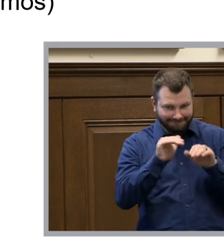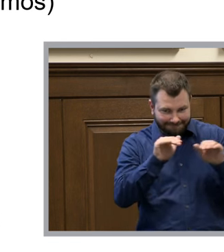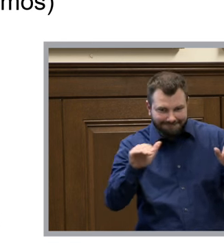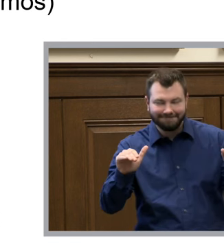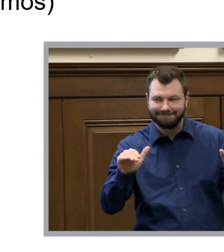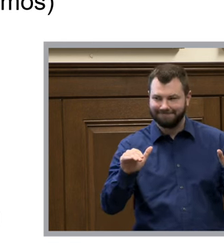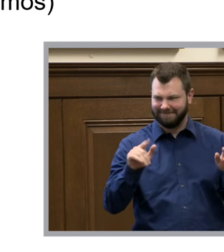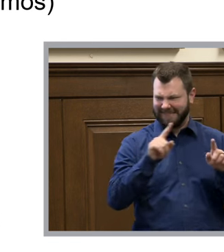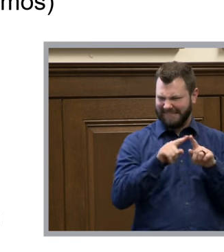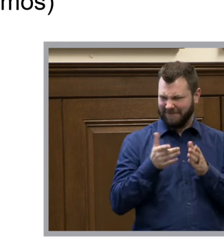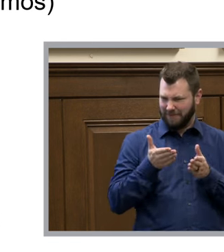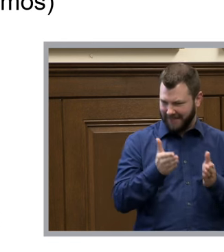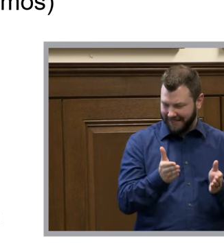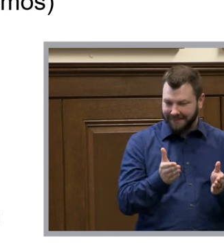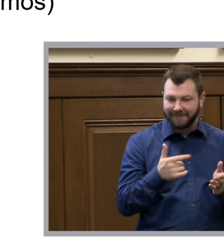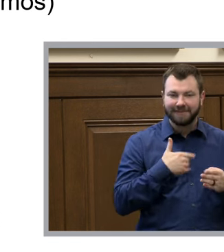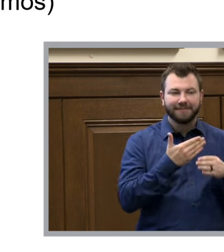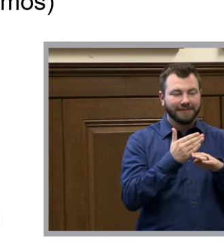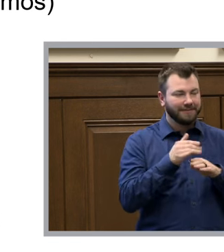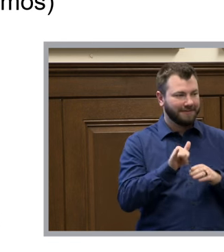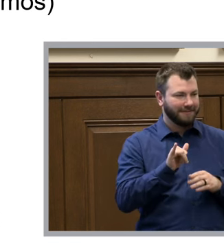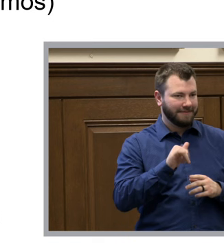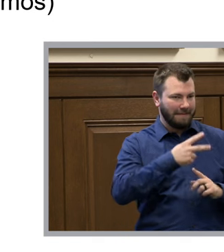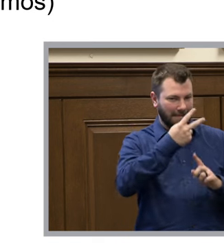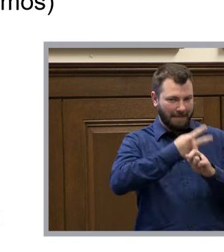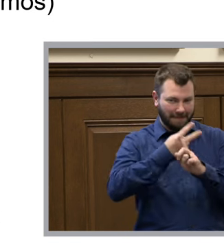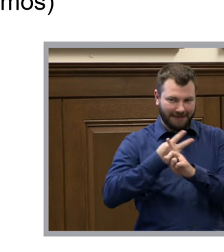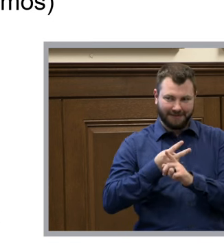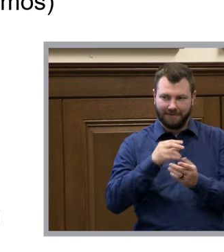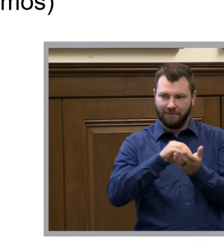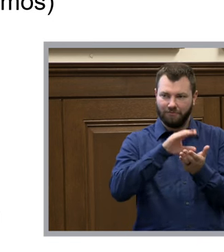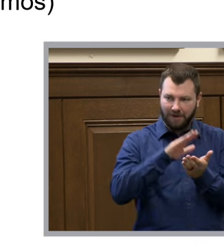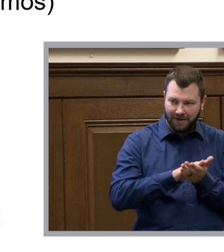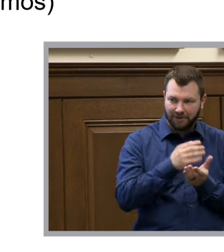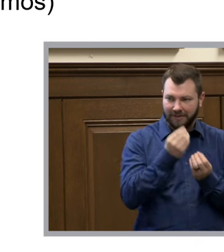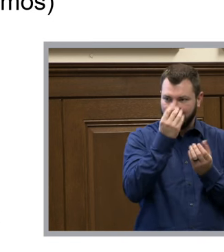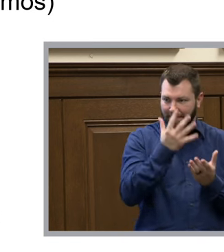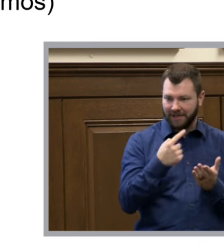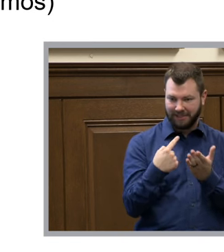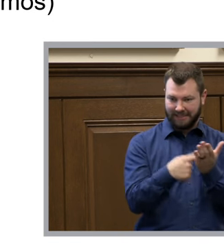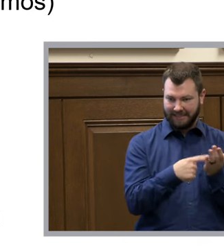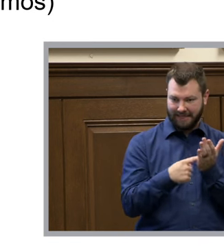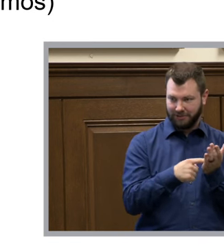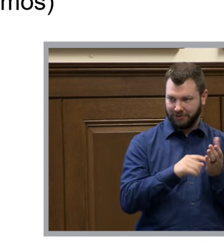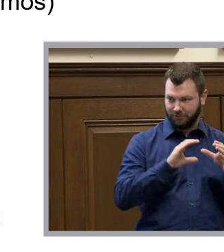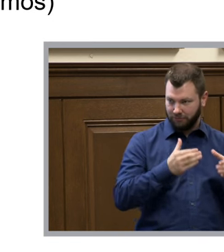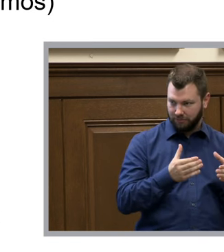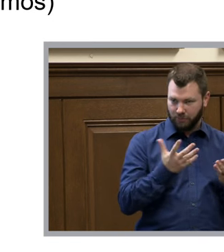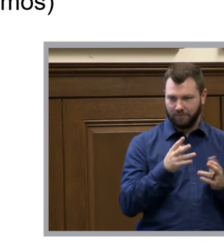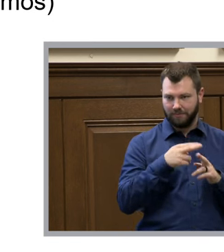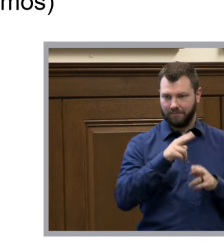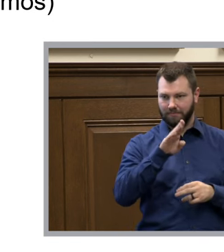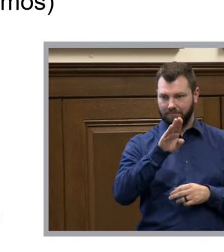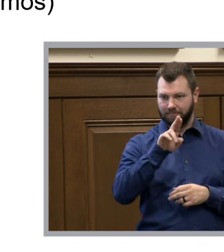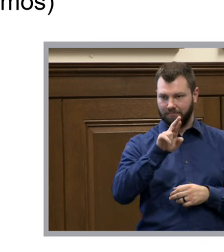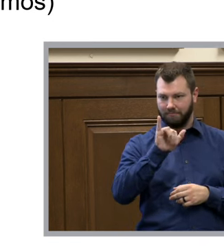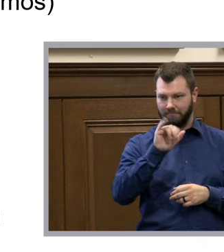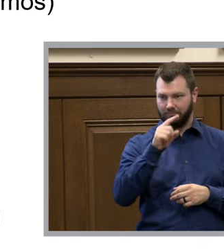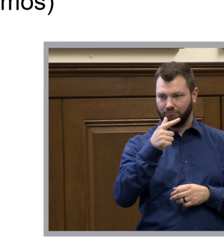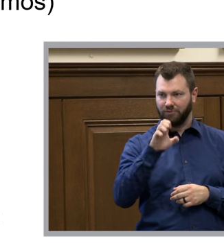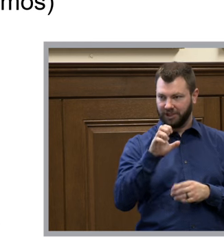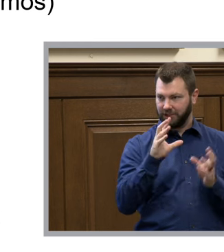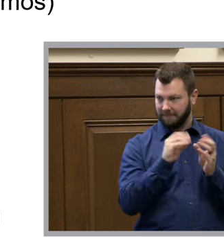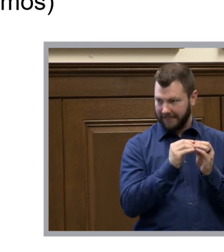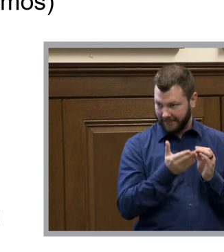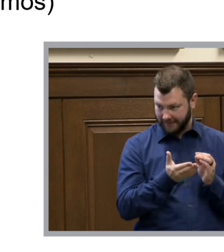shared these in our bi-monthly records and information discussion group or bridge meetings we have worked